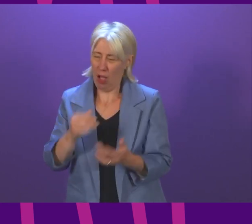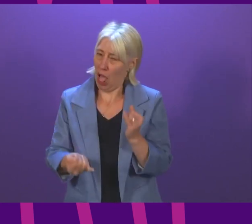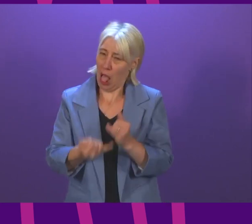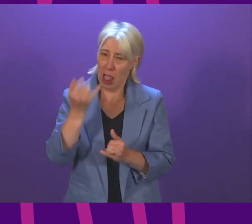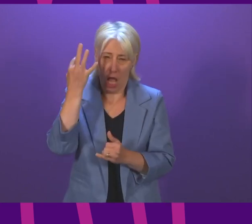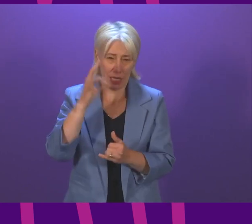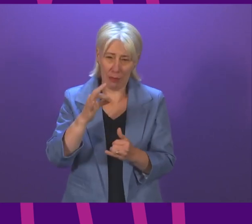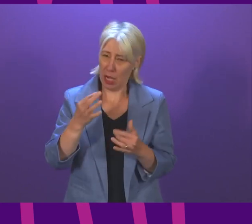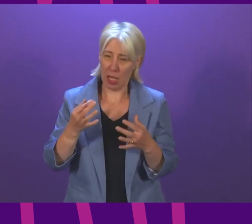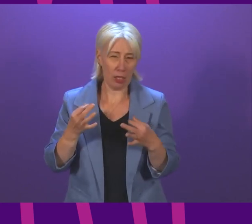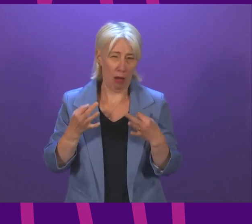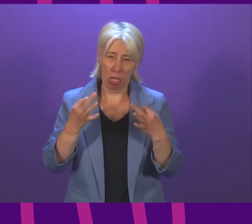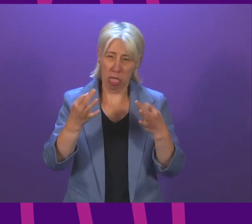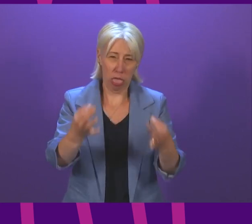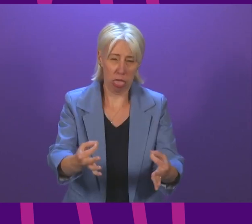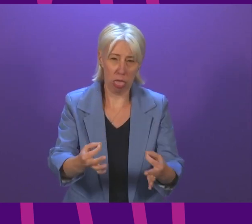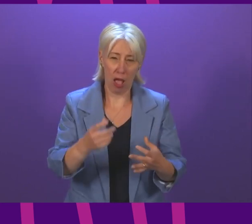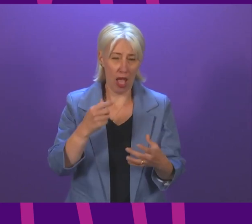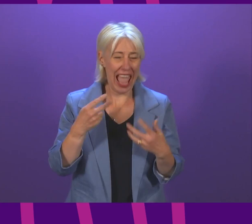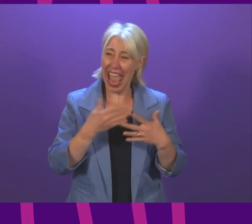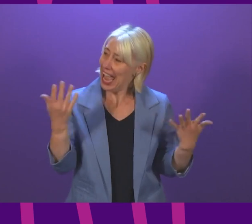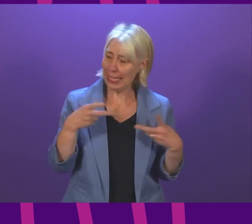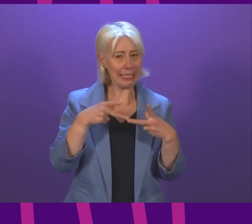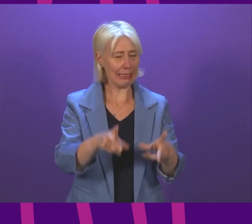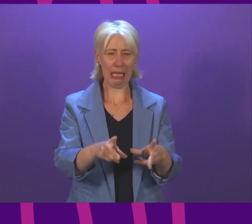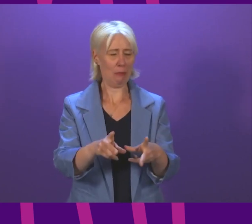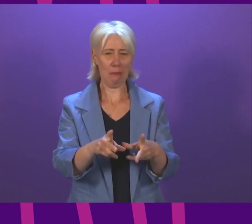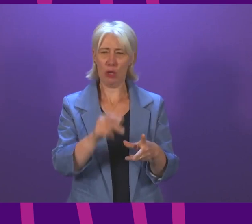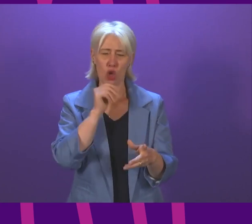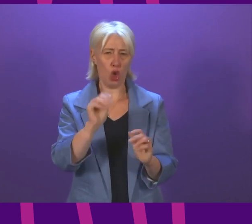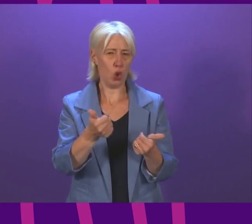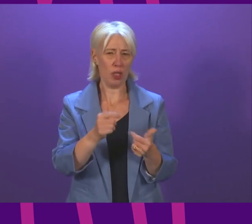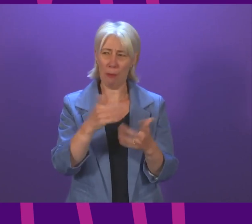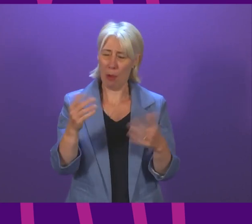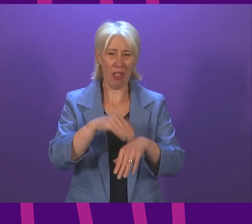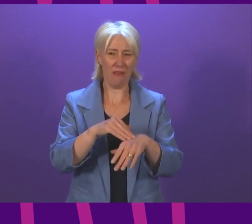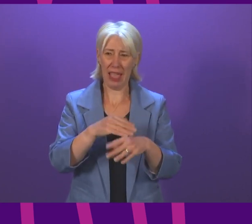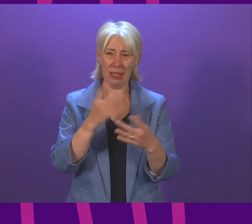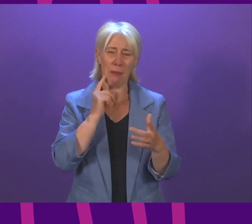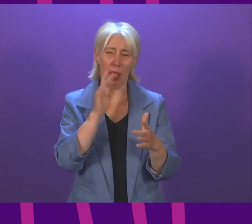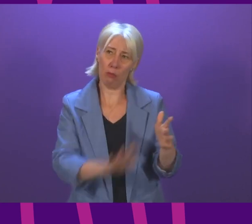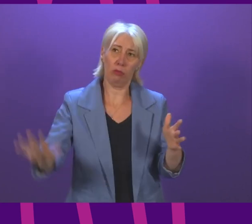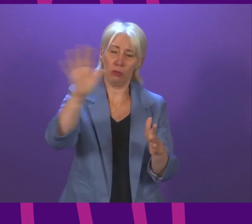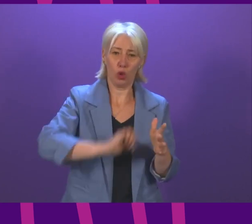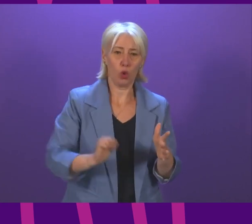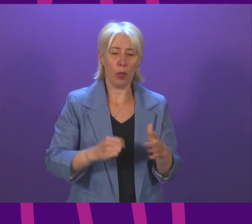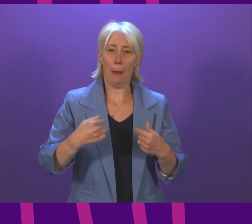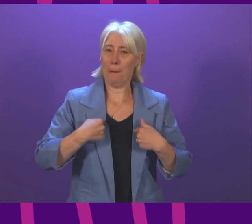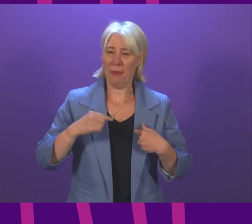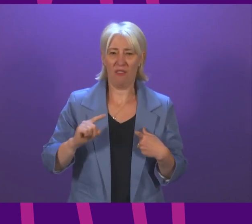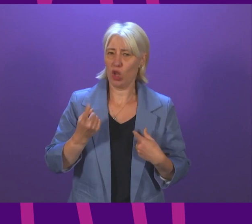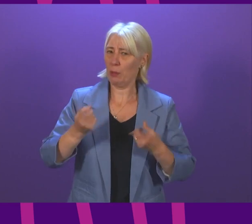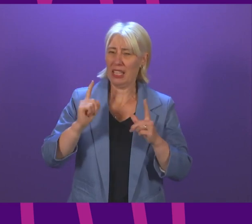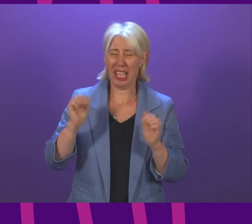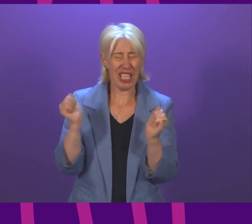any scheme, let alone one that will affect people right across Scotland. The First Minister and I disagree strongly